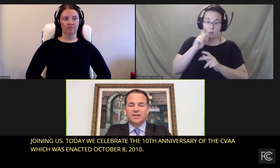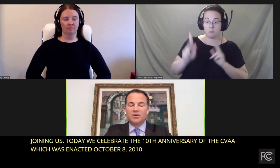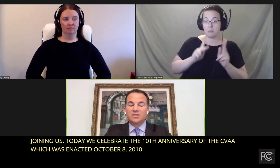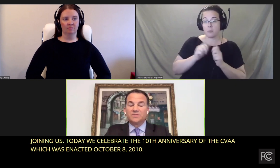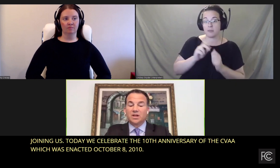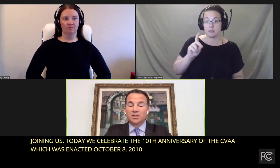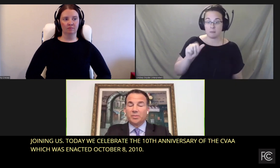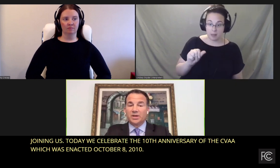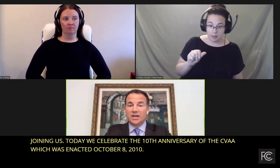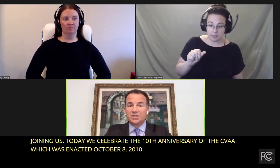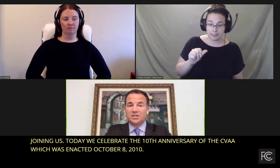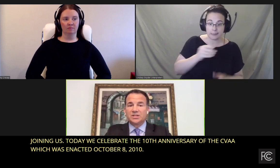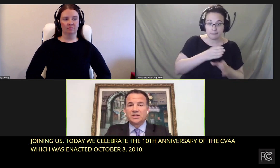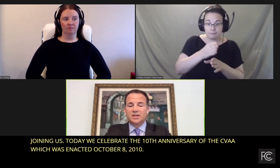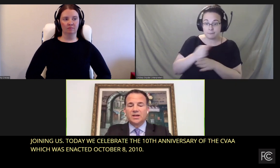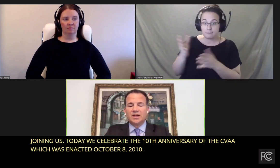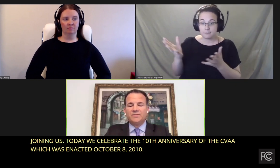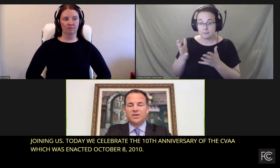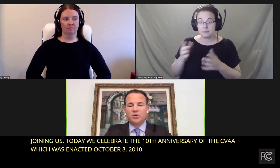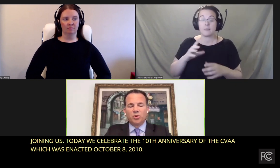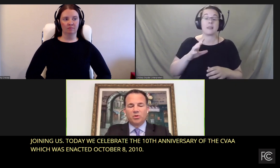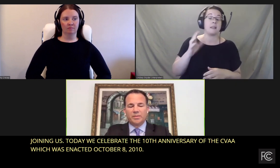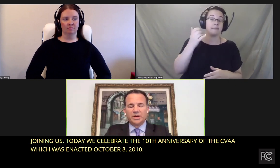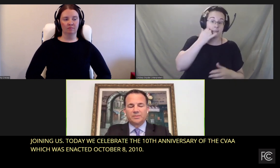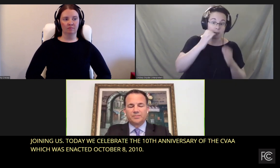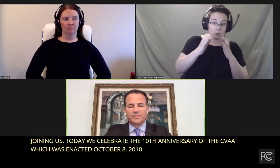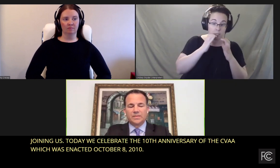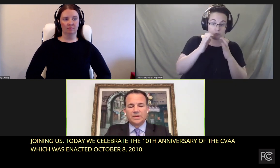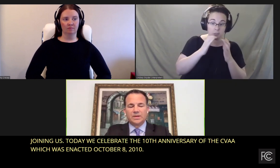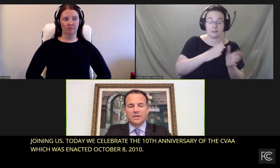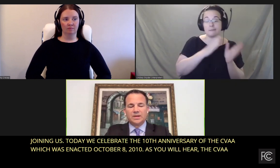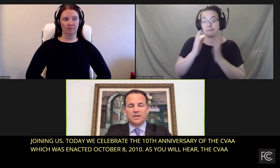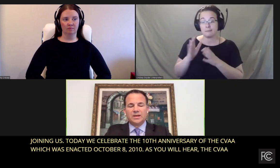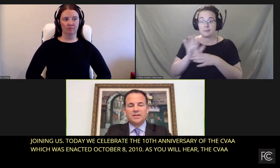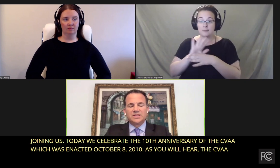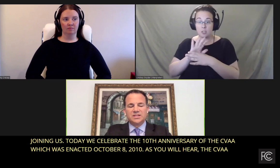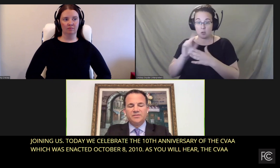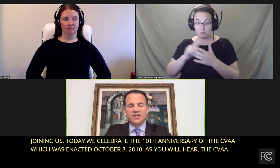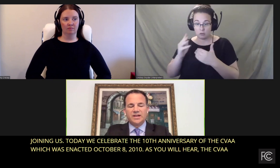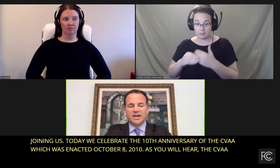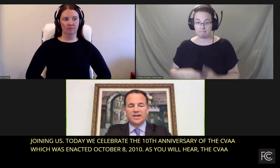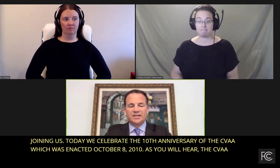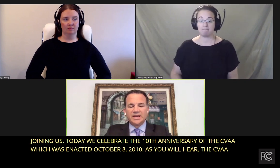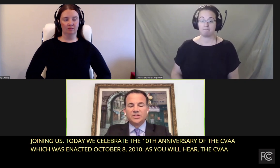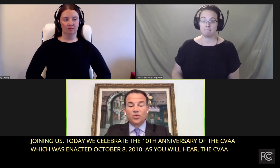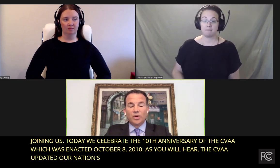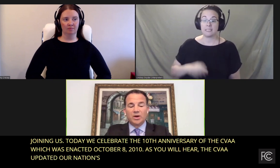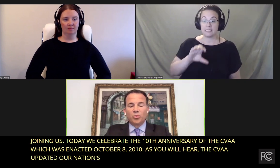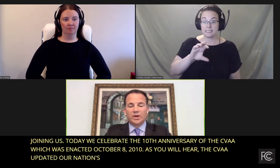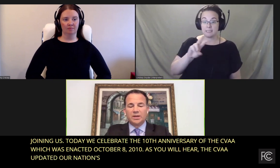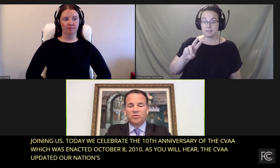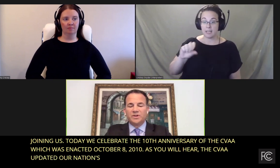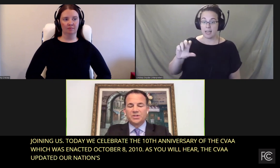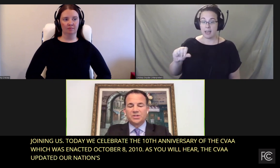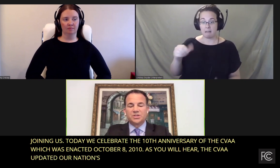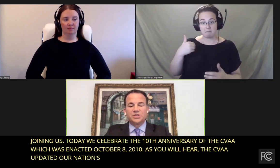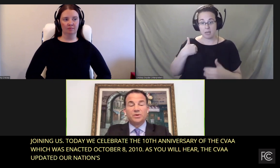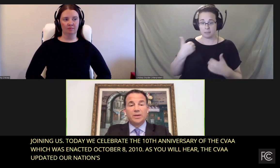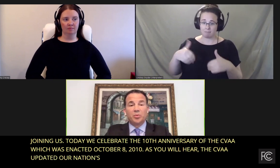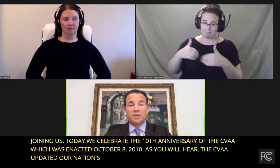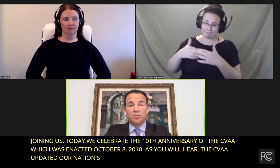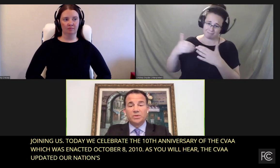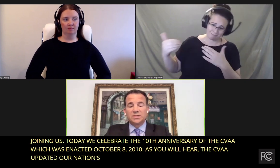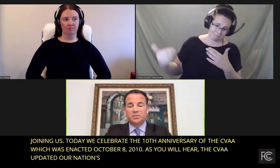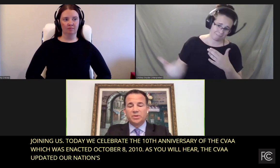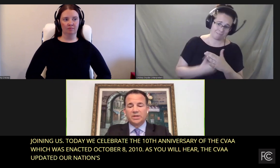in the areas of telecommunications and video programming. The CVAA contains groundbreaking provisions